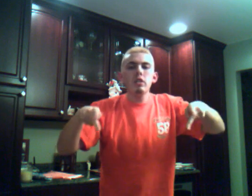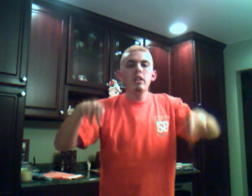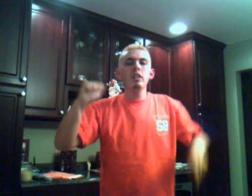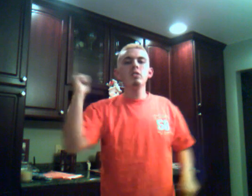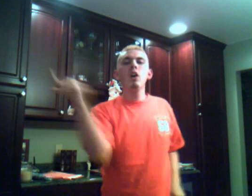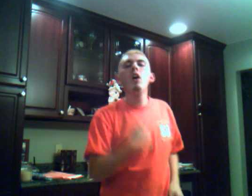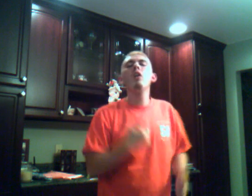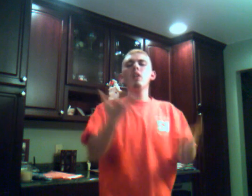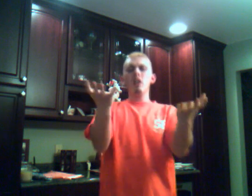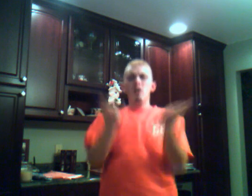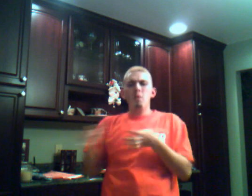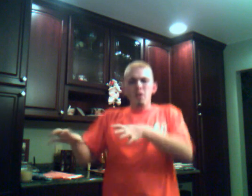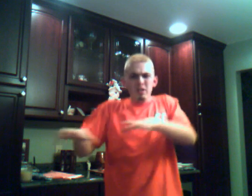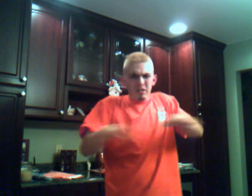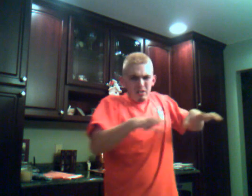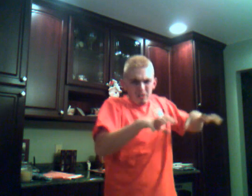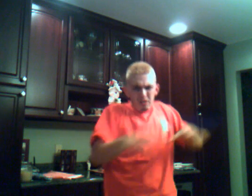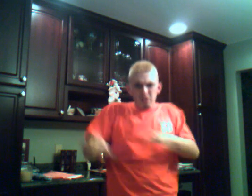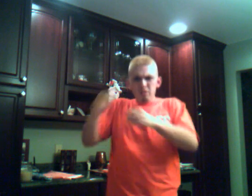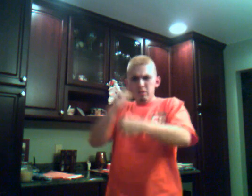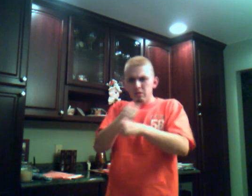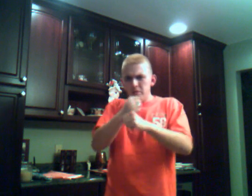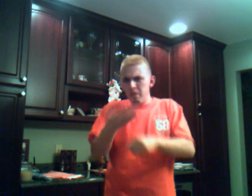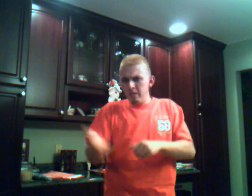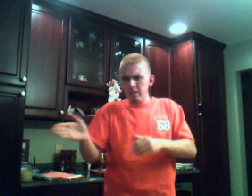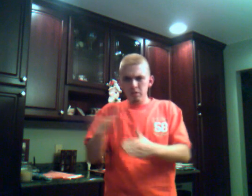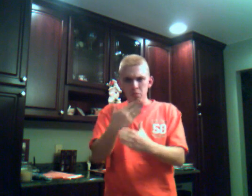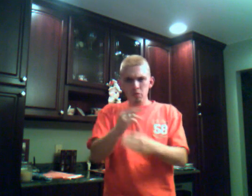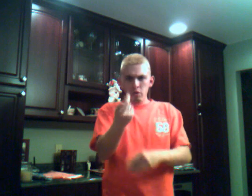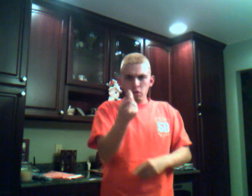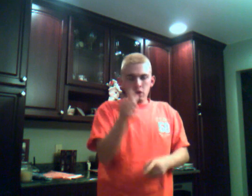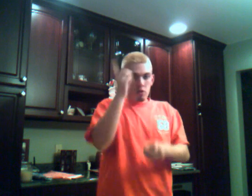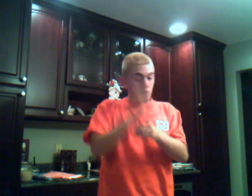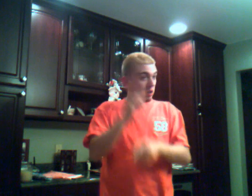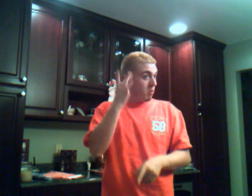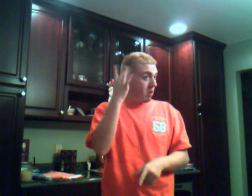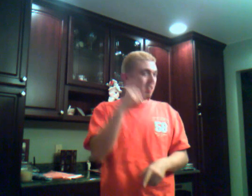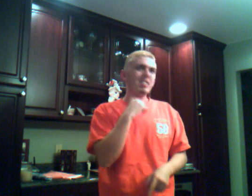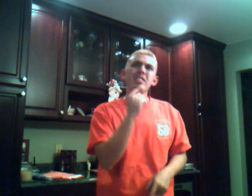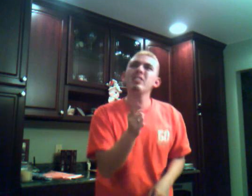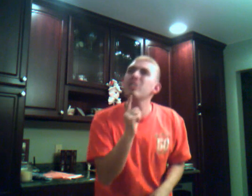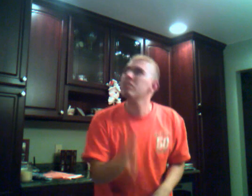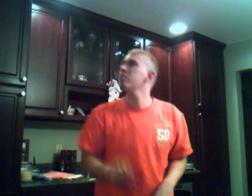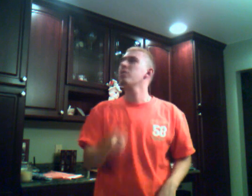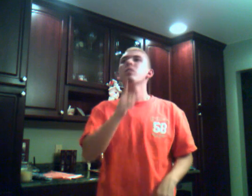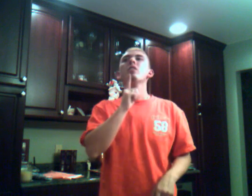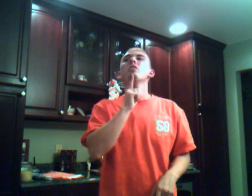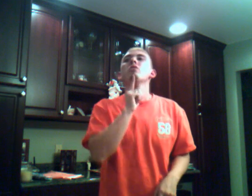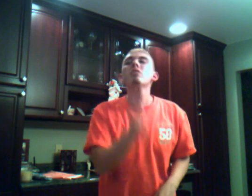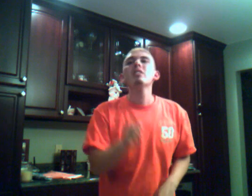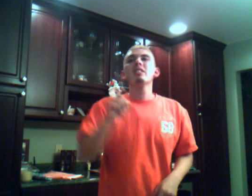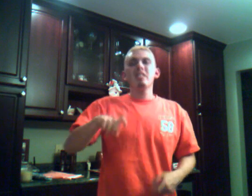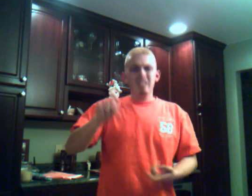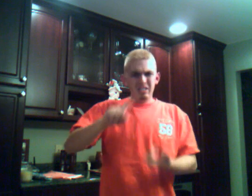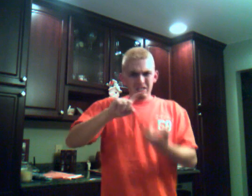chance Soon it all comes down in the air I can show you